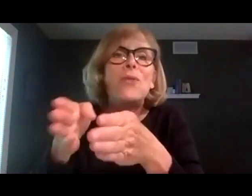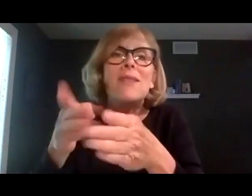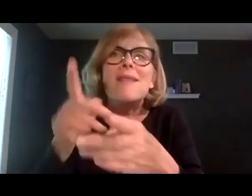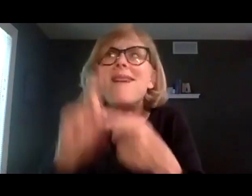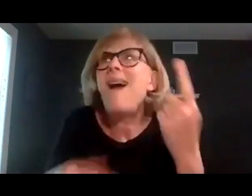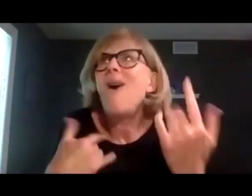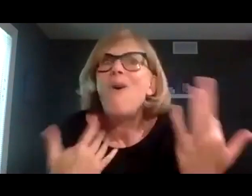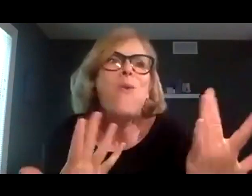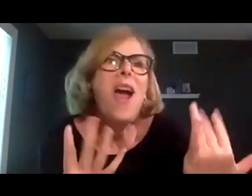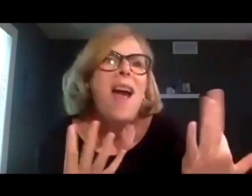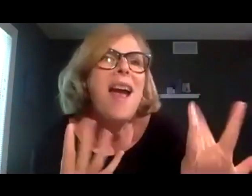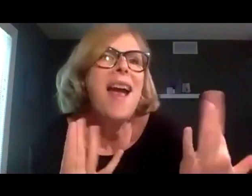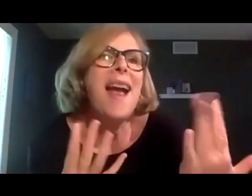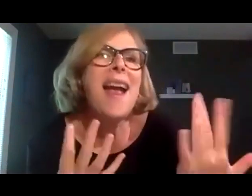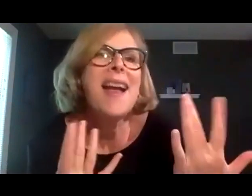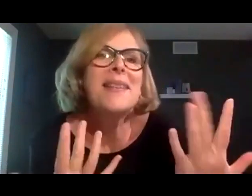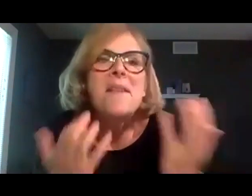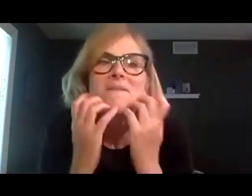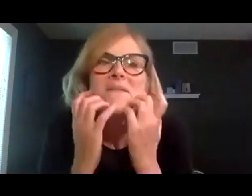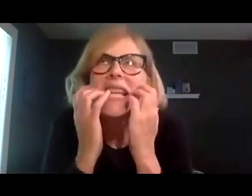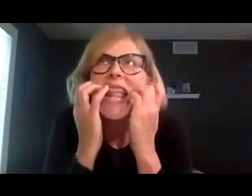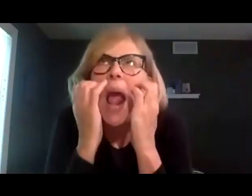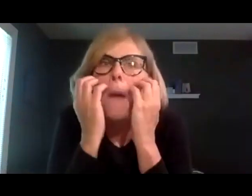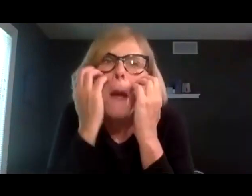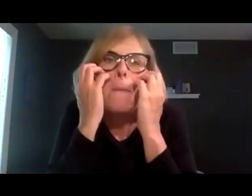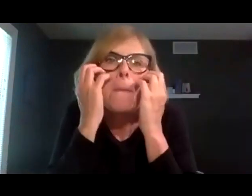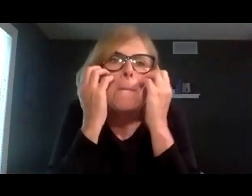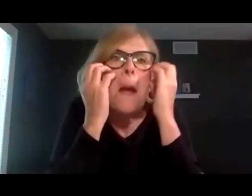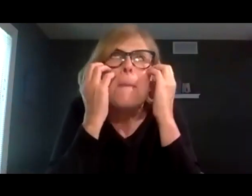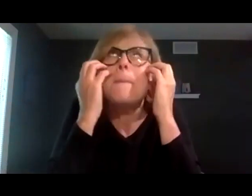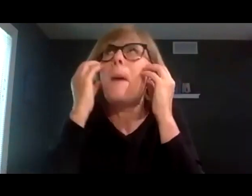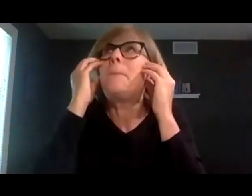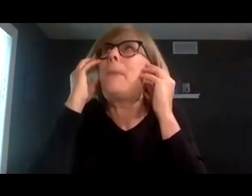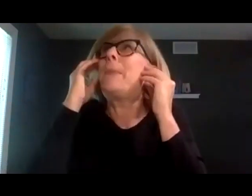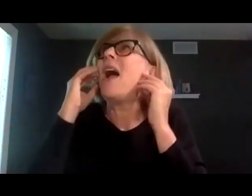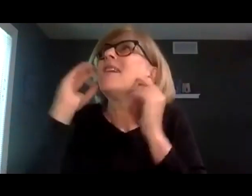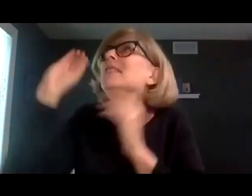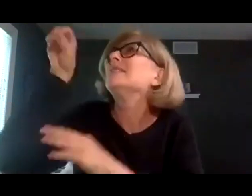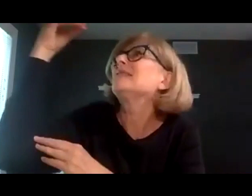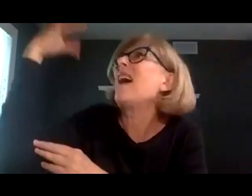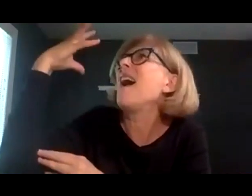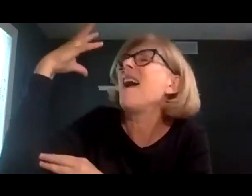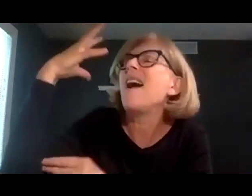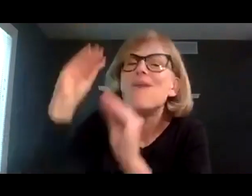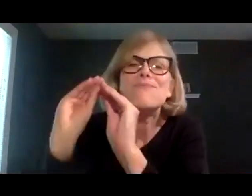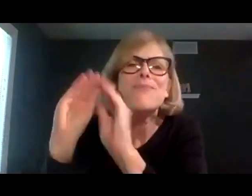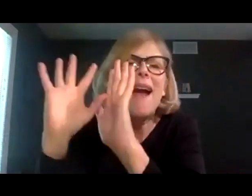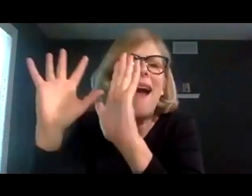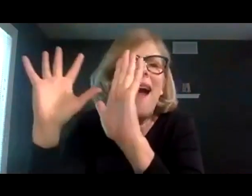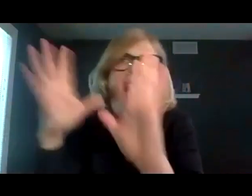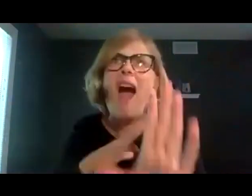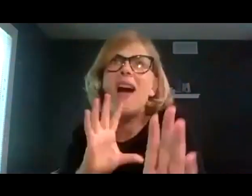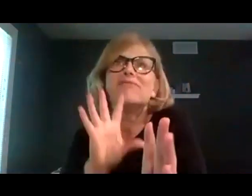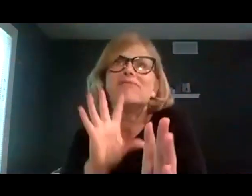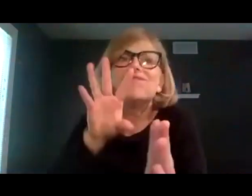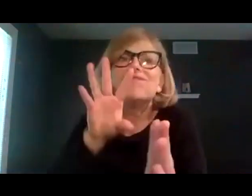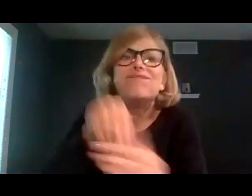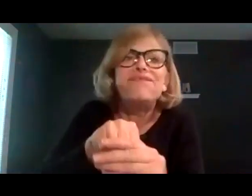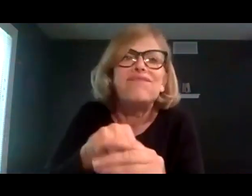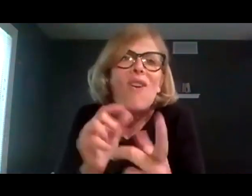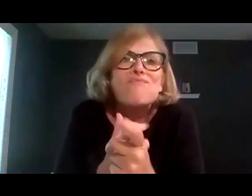my friend's sleeping over she said she can't wait my freckles are popping